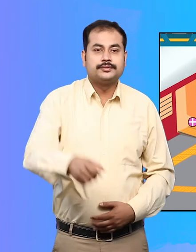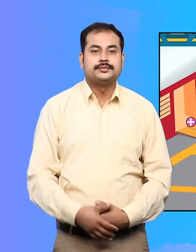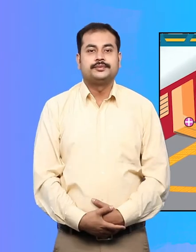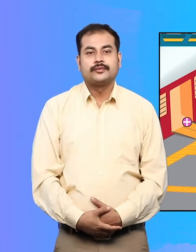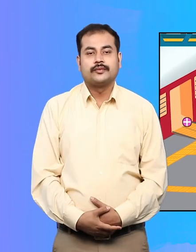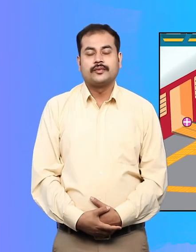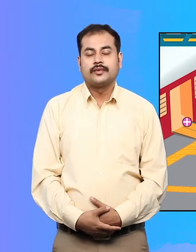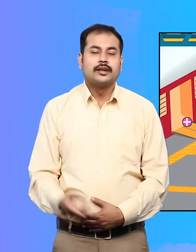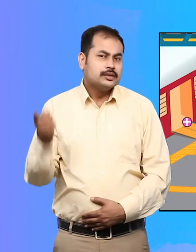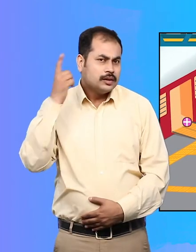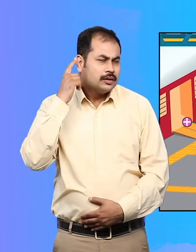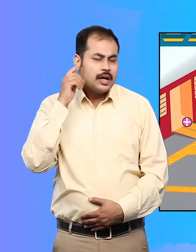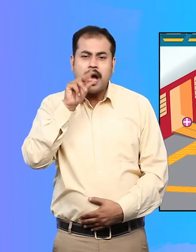Audio announcements.